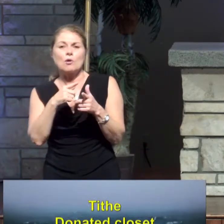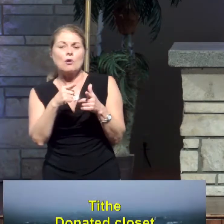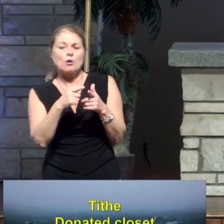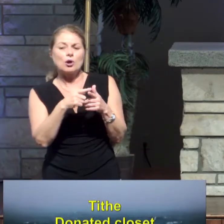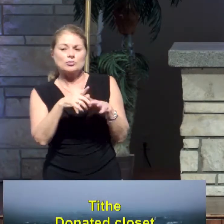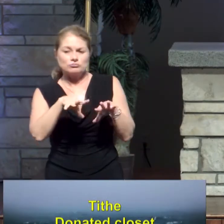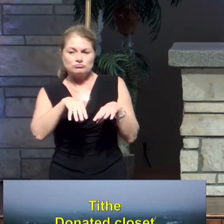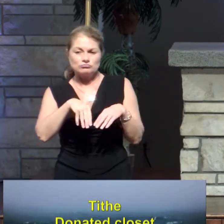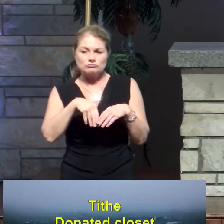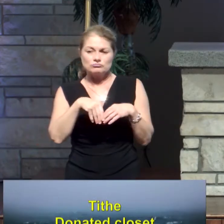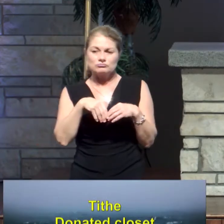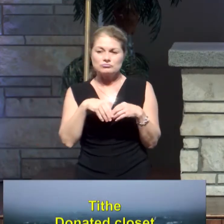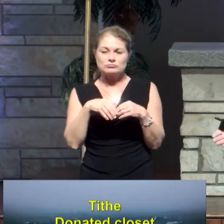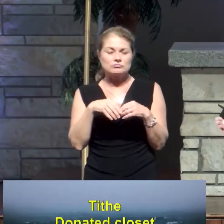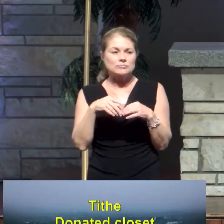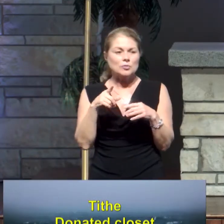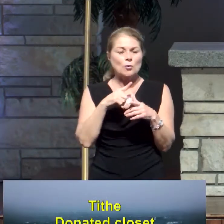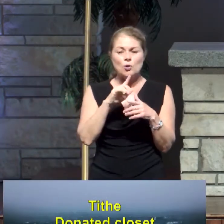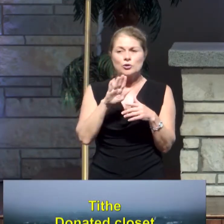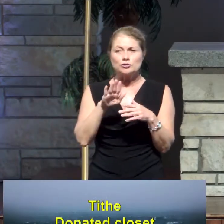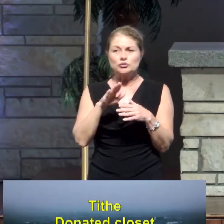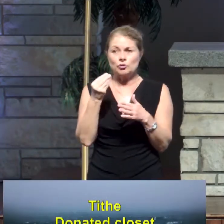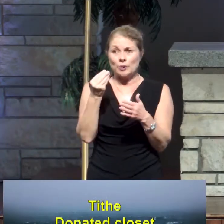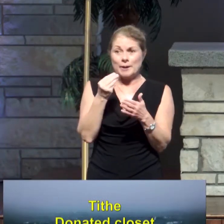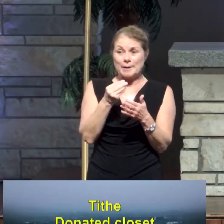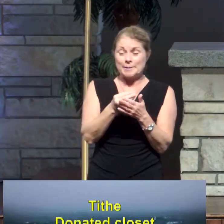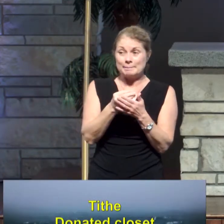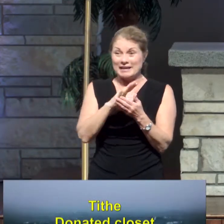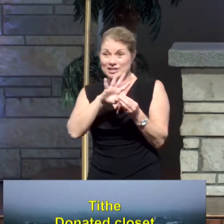away your bonus at work